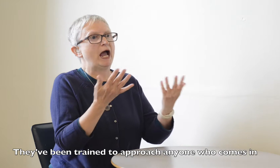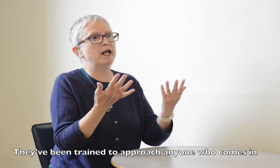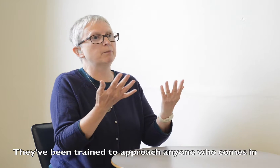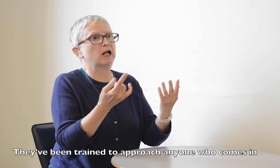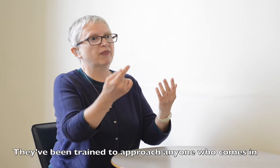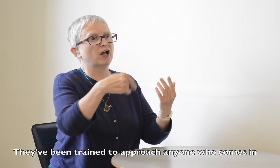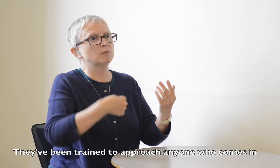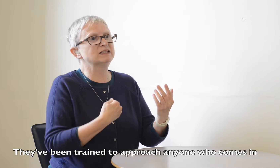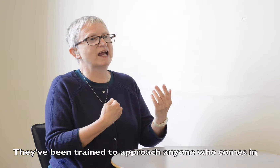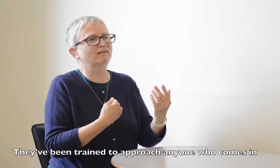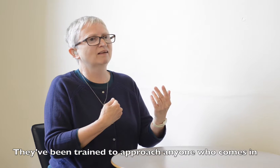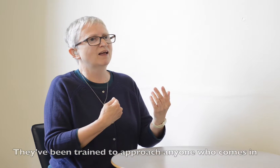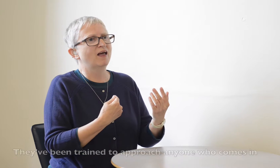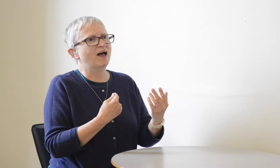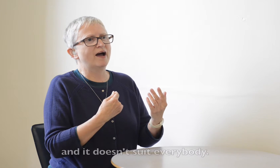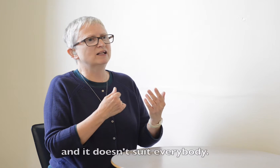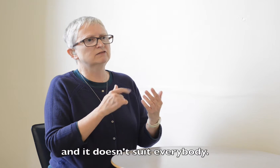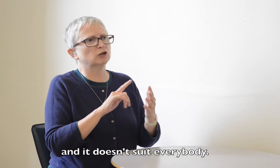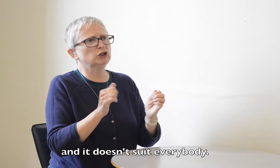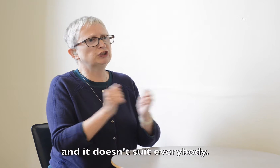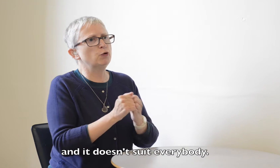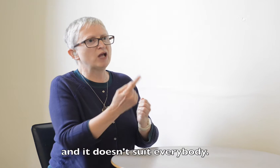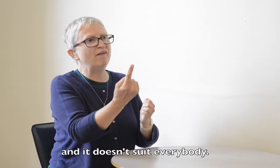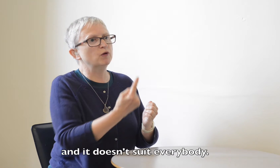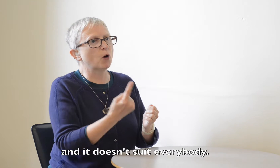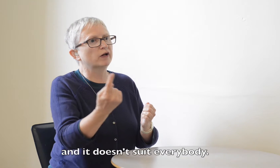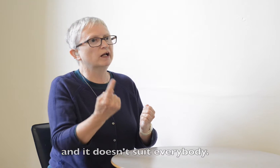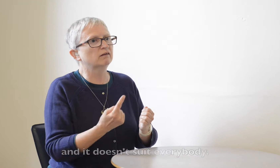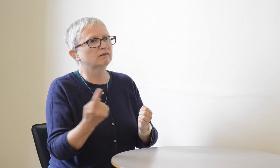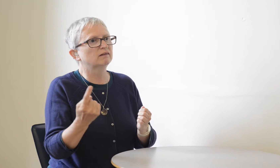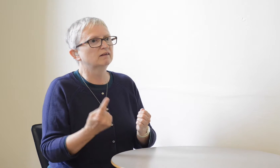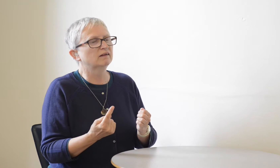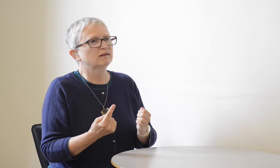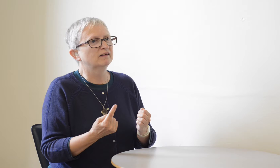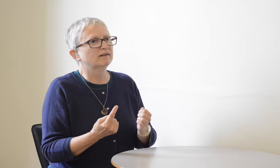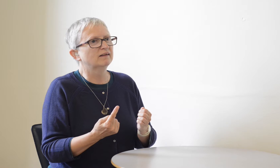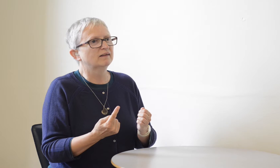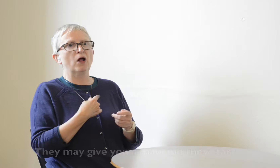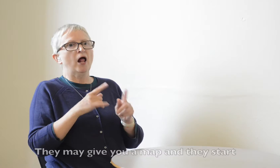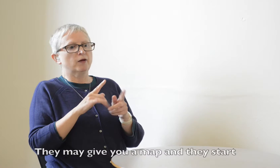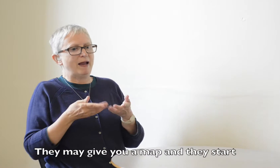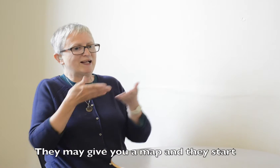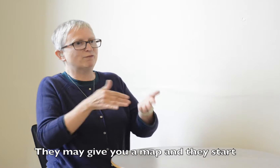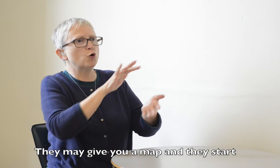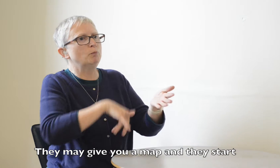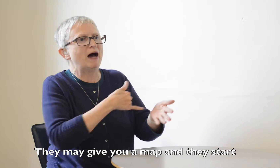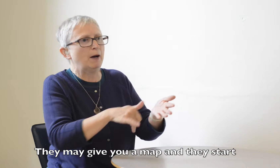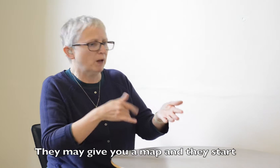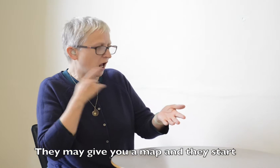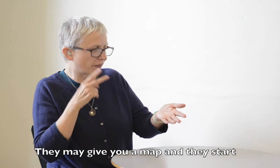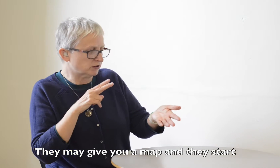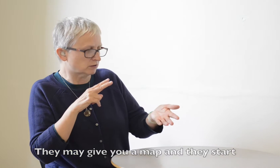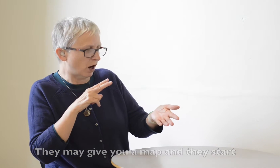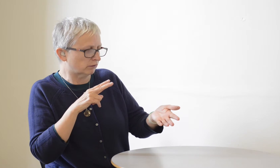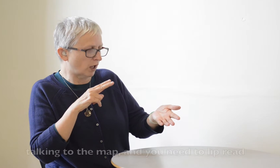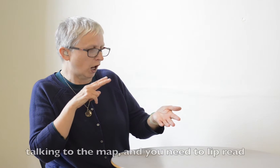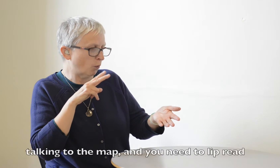anybody that comes in and they don't just teach anybody. To make it to the map, I just start to